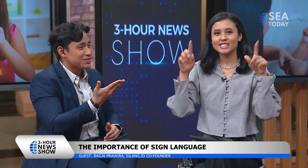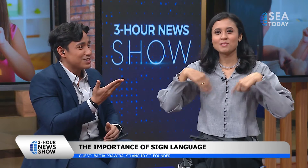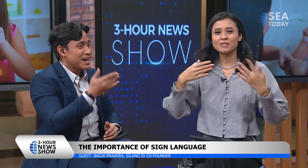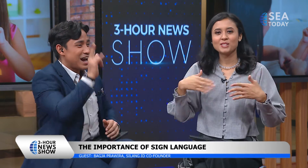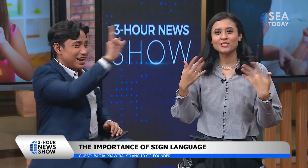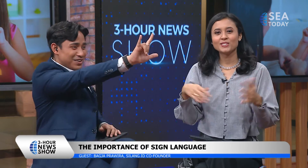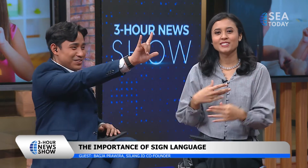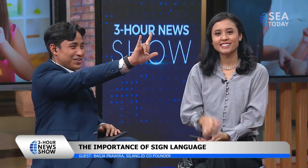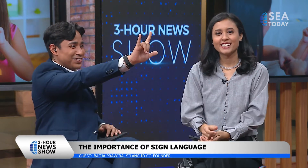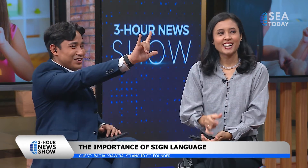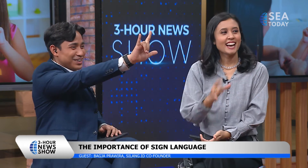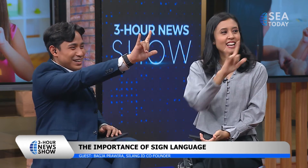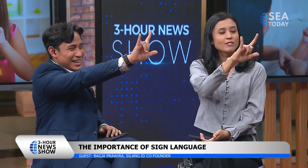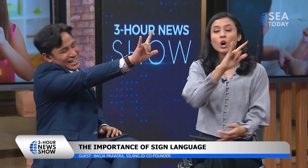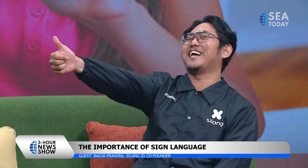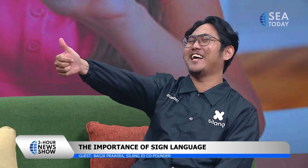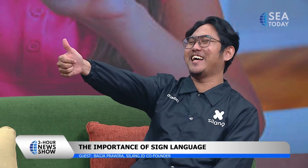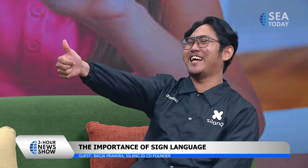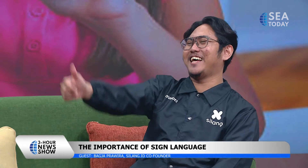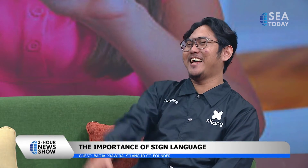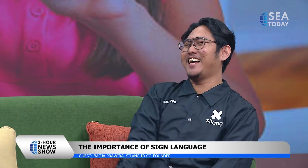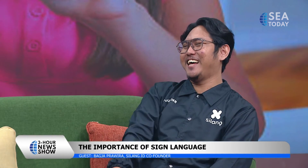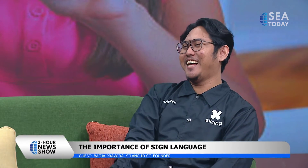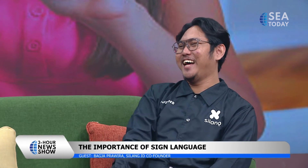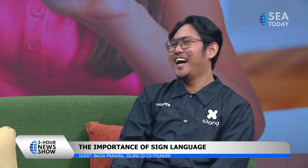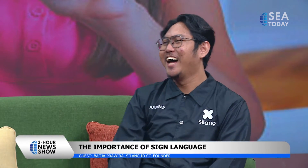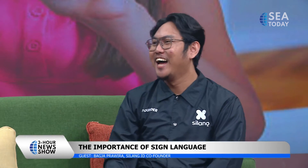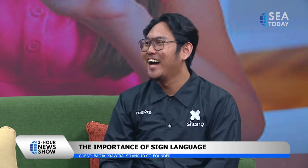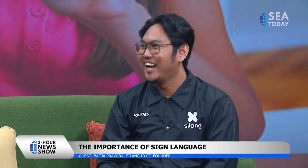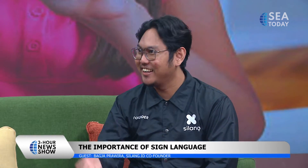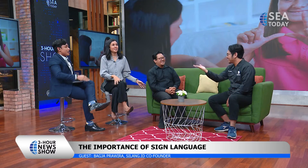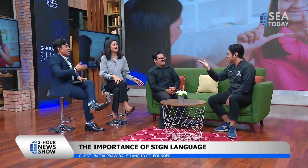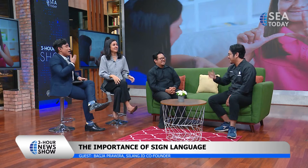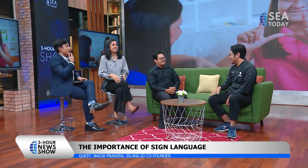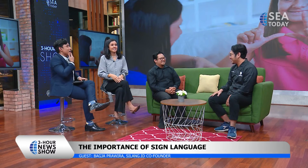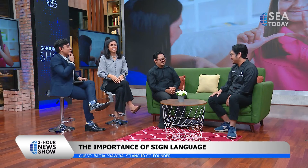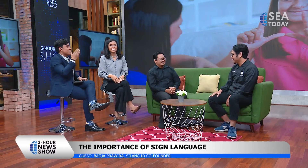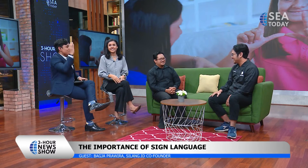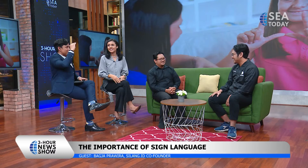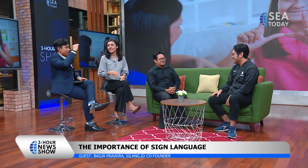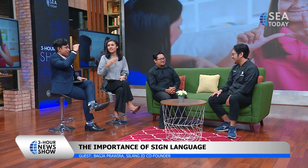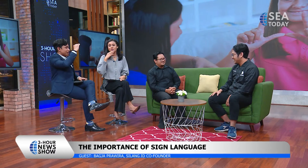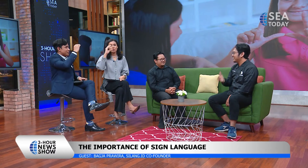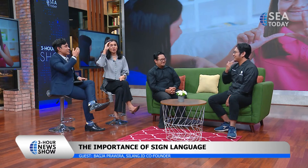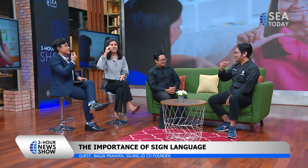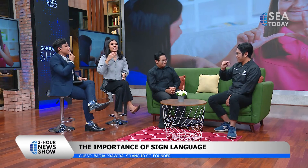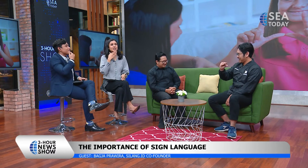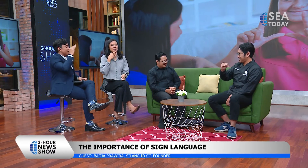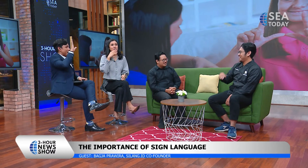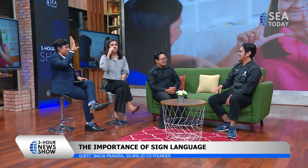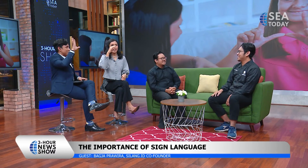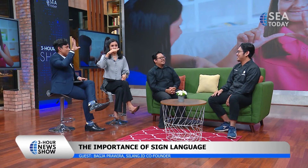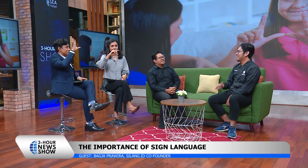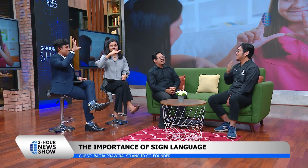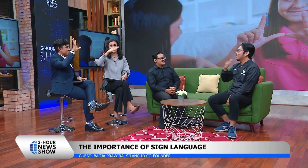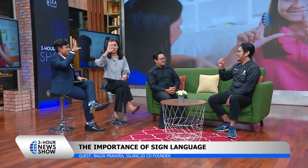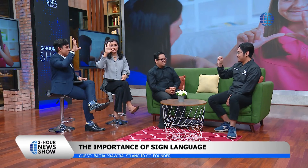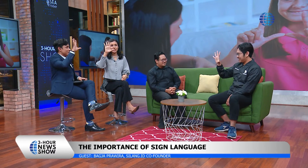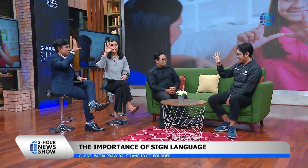love you i love you i love good morning good afternoon good good